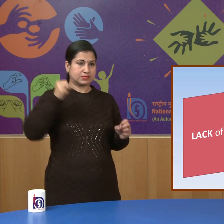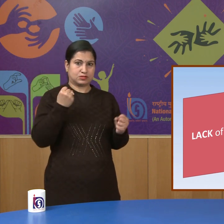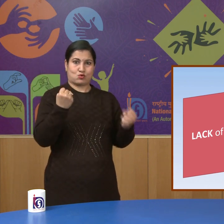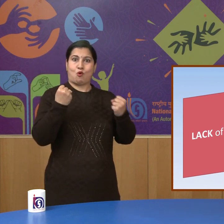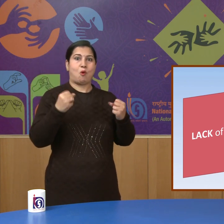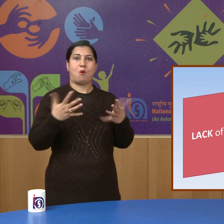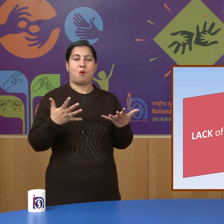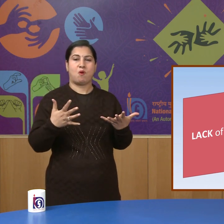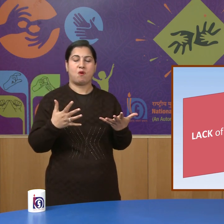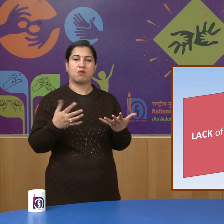among the Indians.